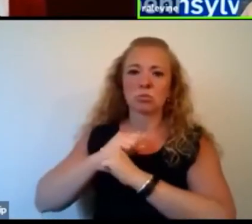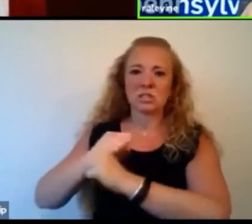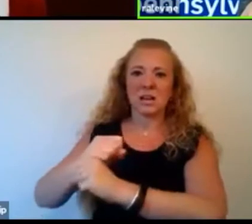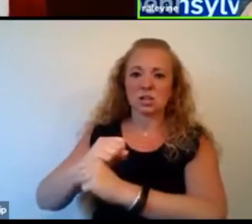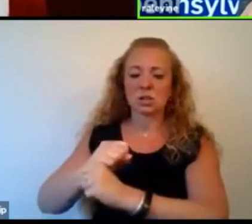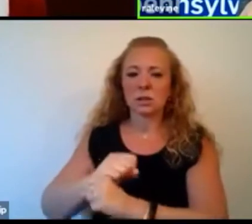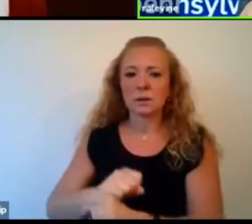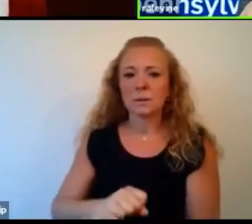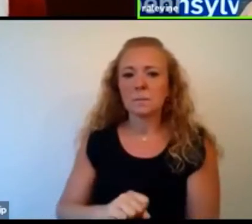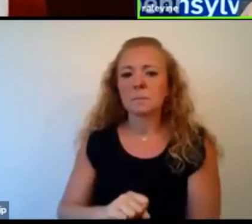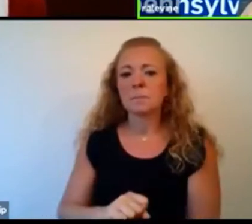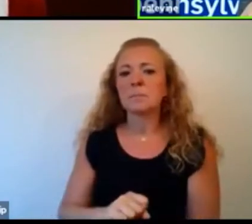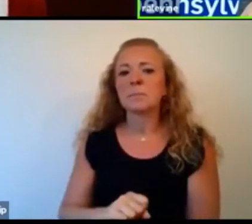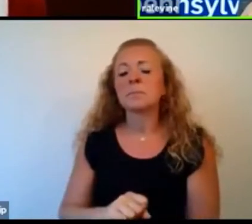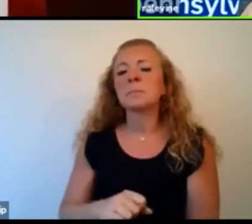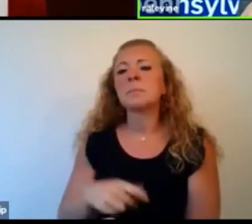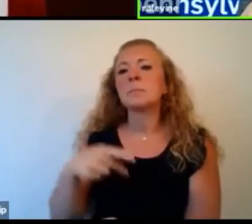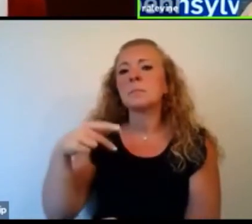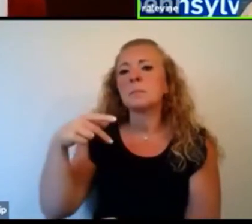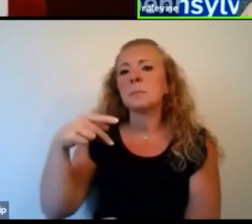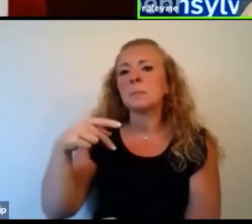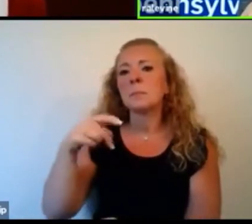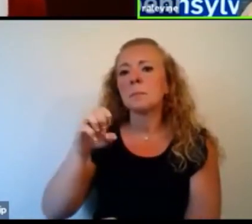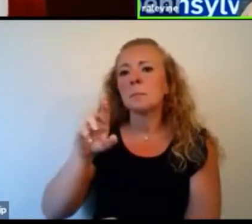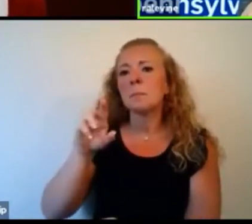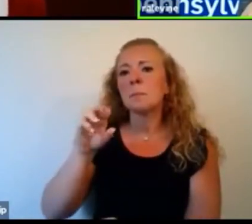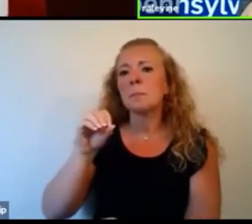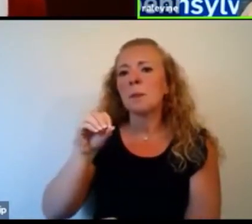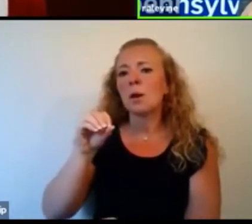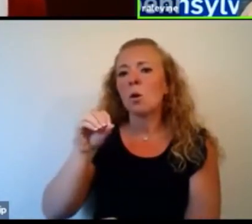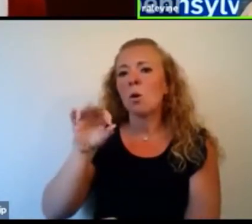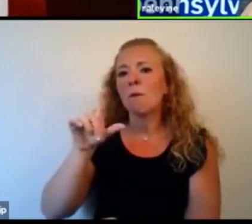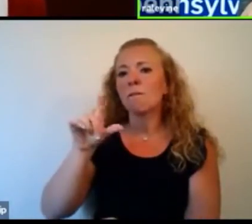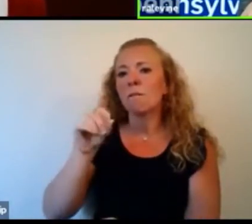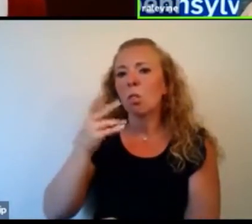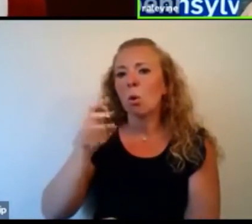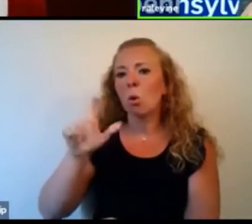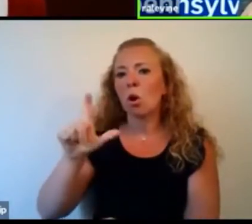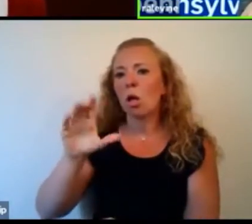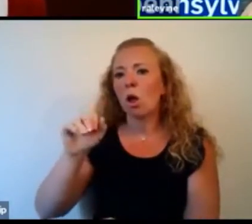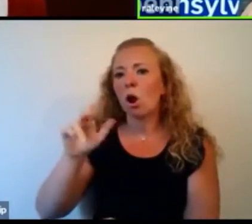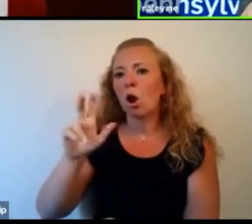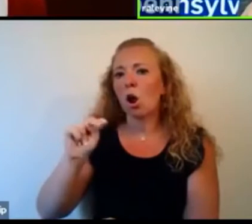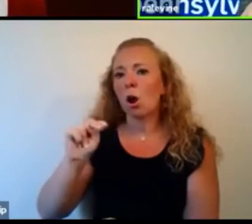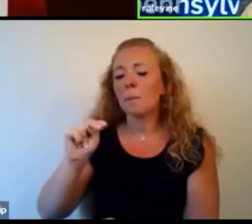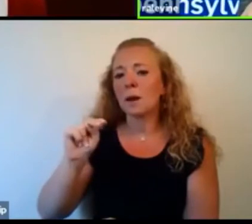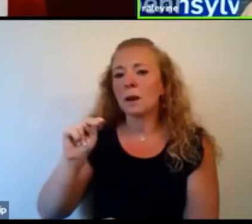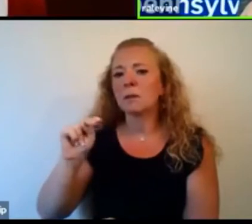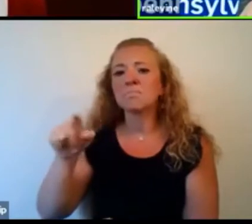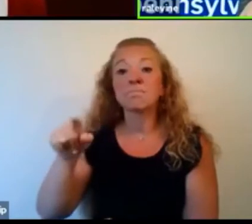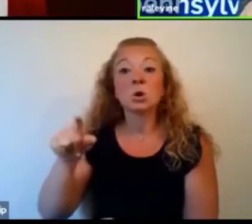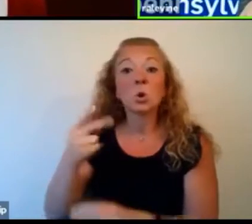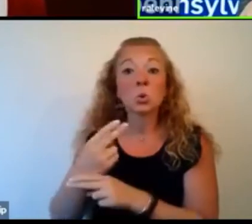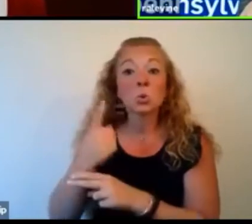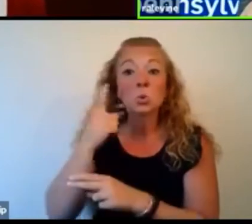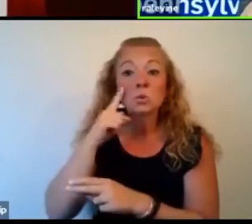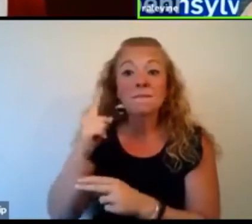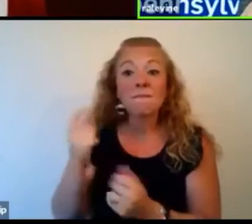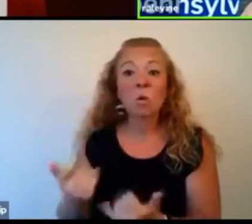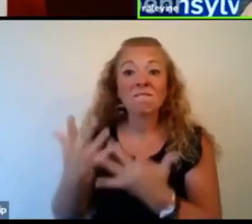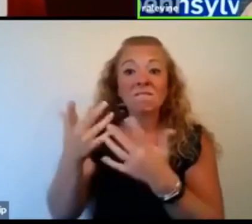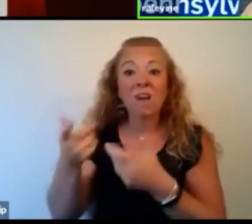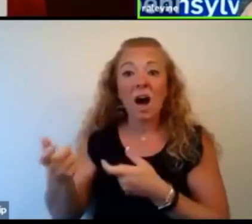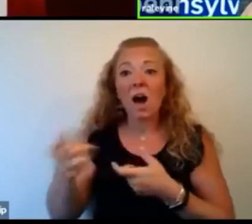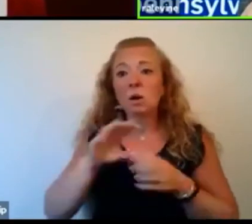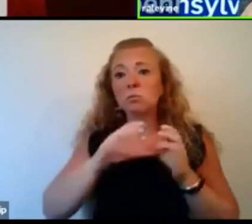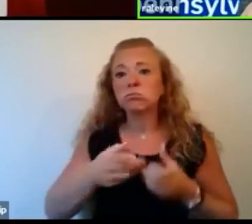PFOA compounds, perifluoral carbon compounds that have been in firefighting foam. There's